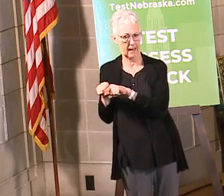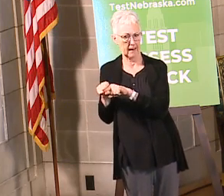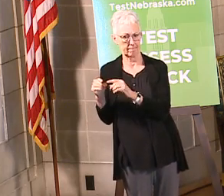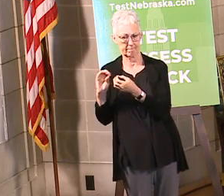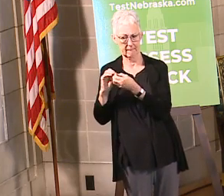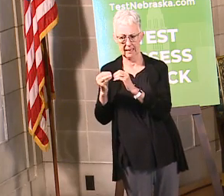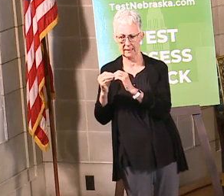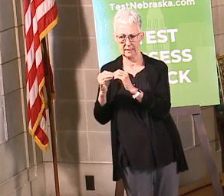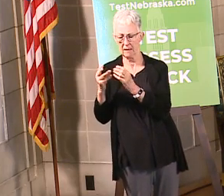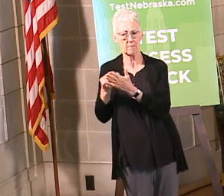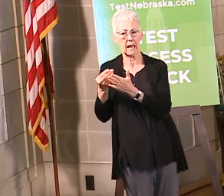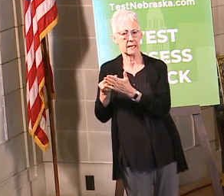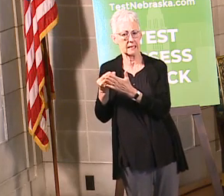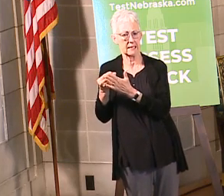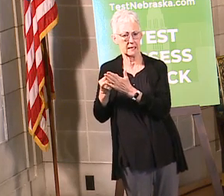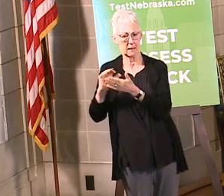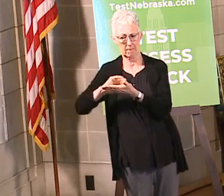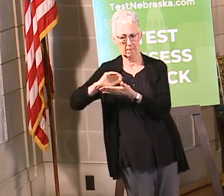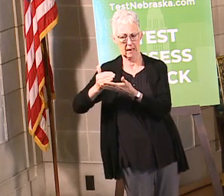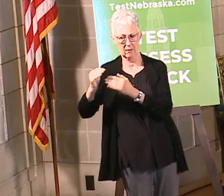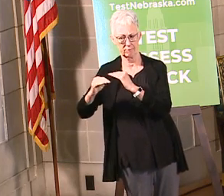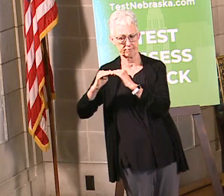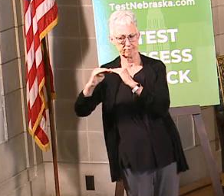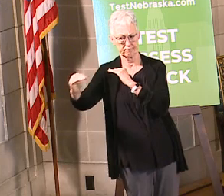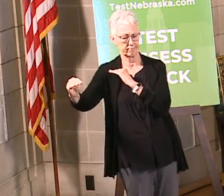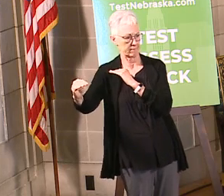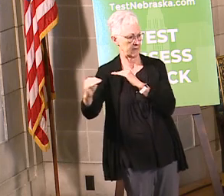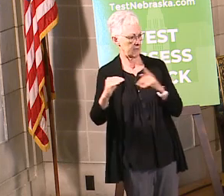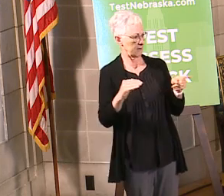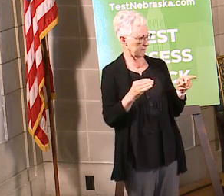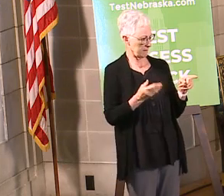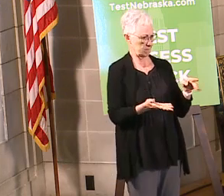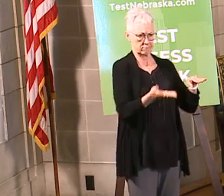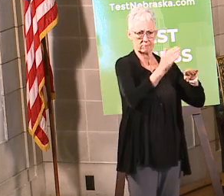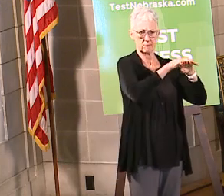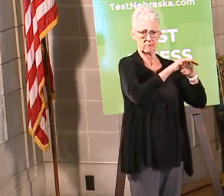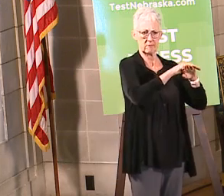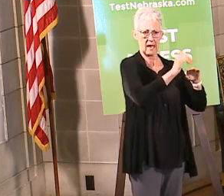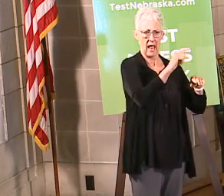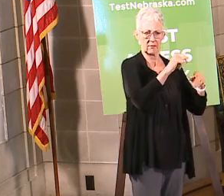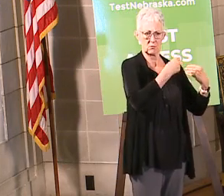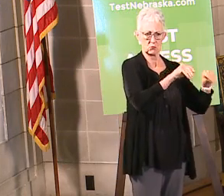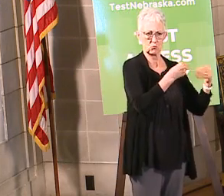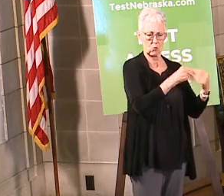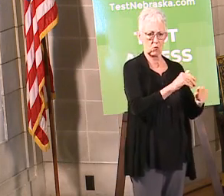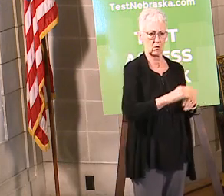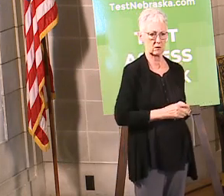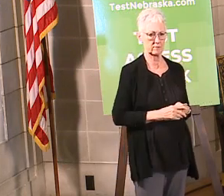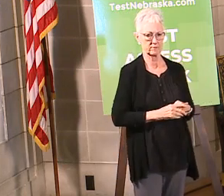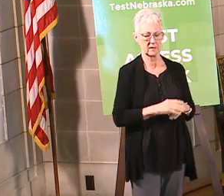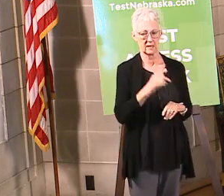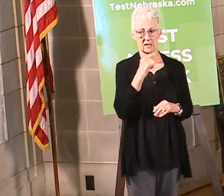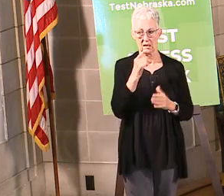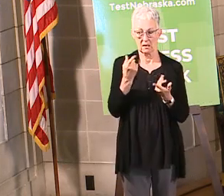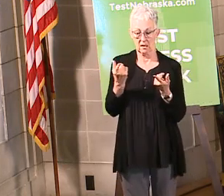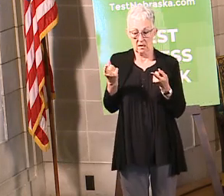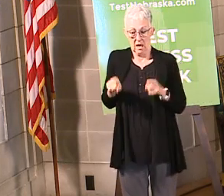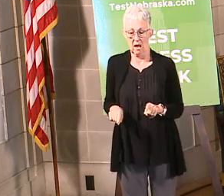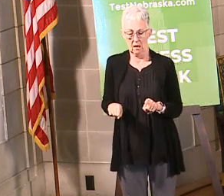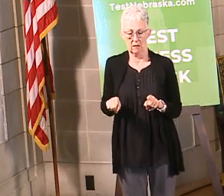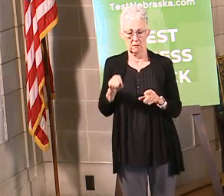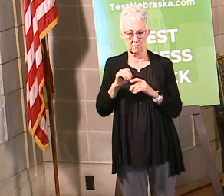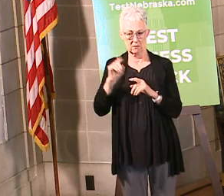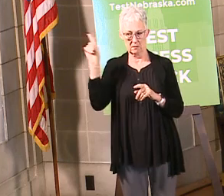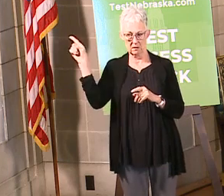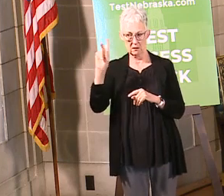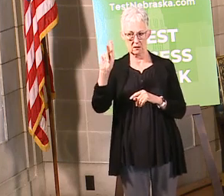may all recall that we had that fire in Holcomb, Kansas, a facility there, meat processing facility there. That actually spurred the U.S. Department of